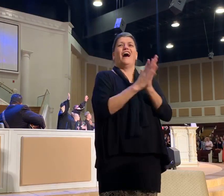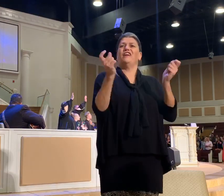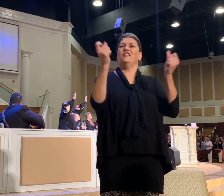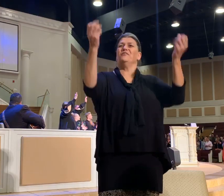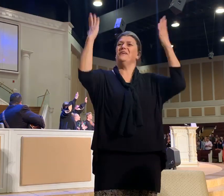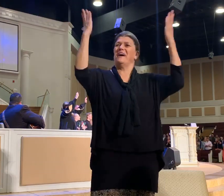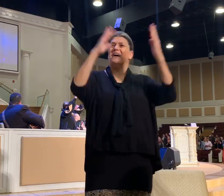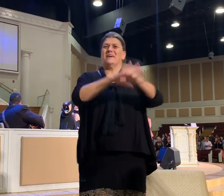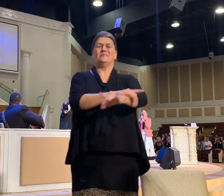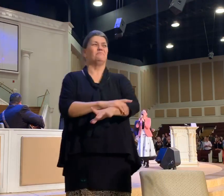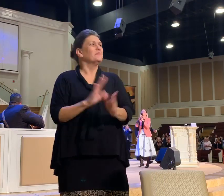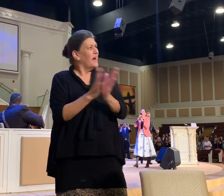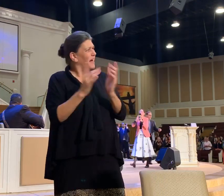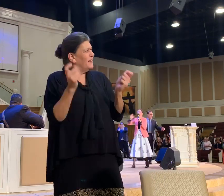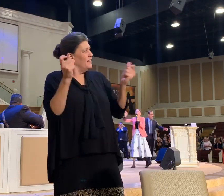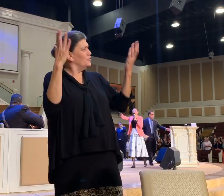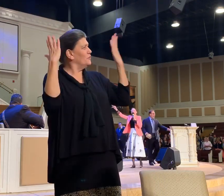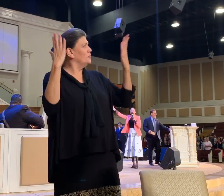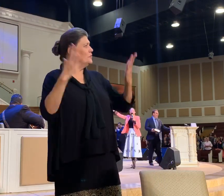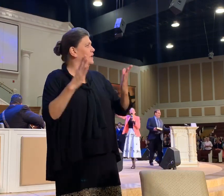Hallelujah! Hallelujah!